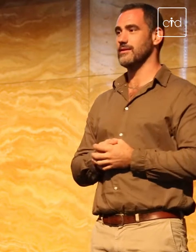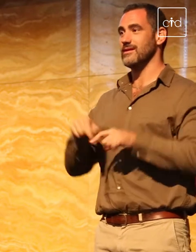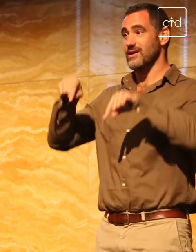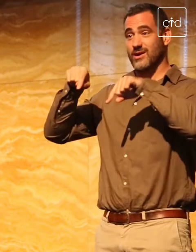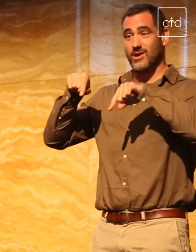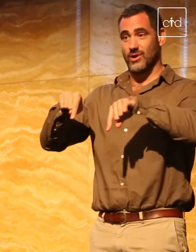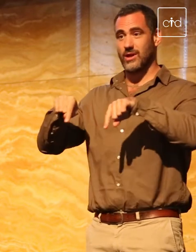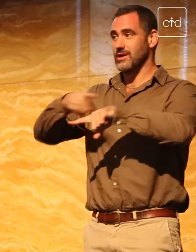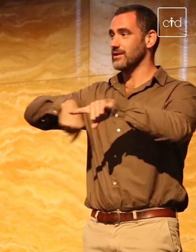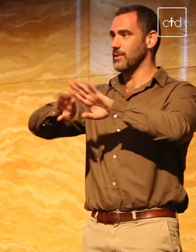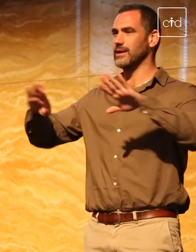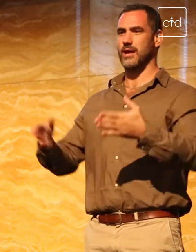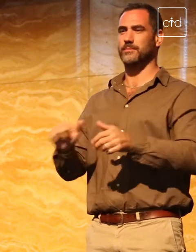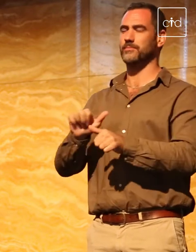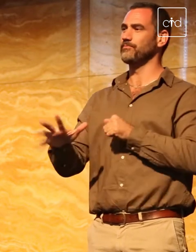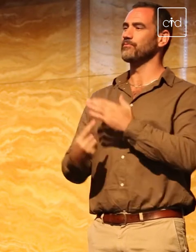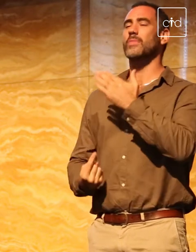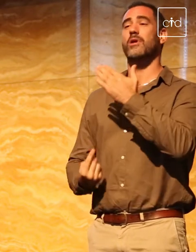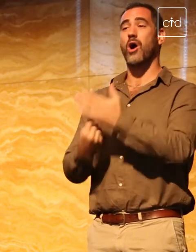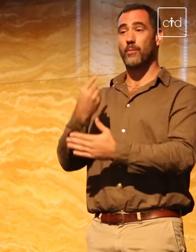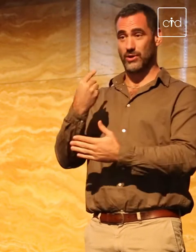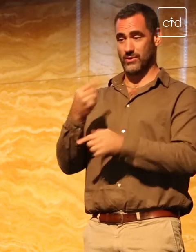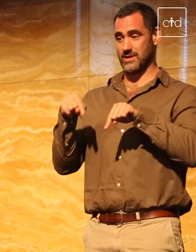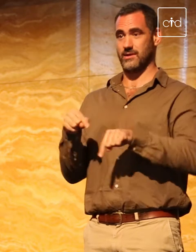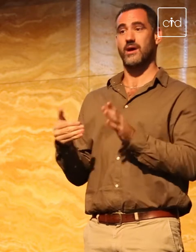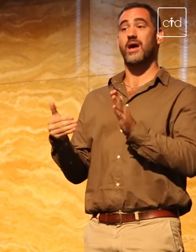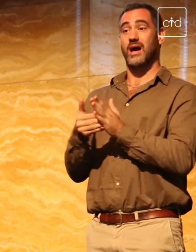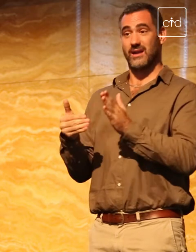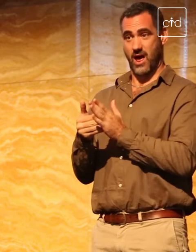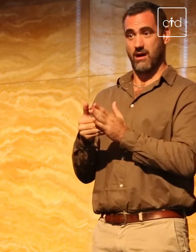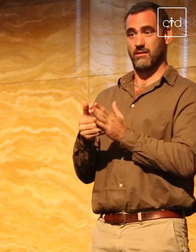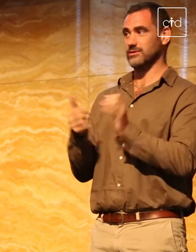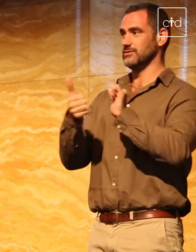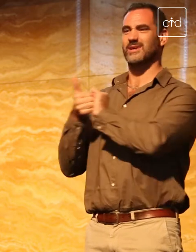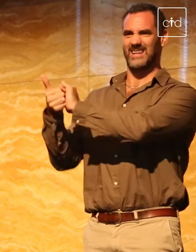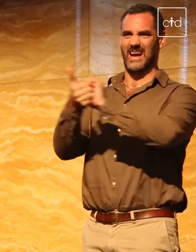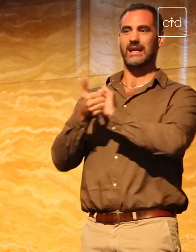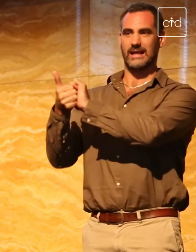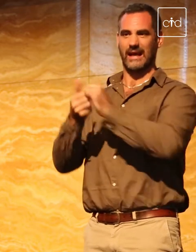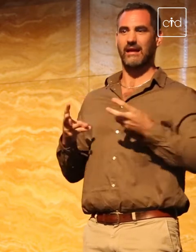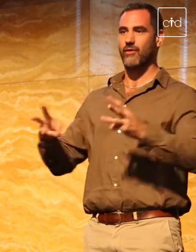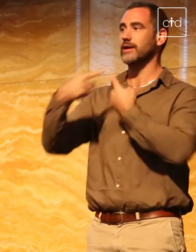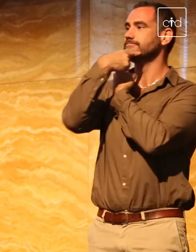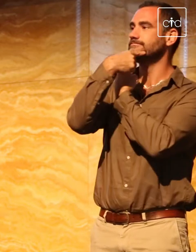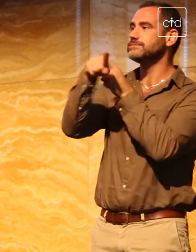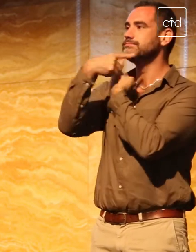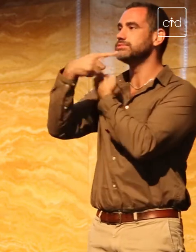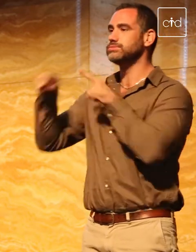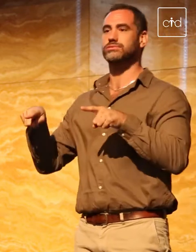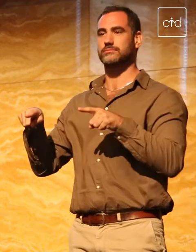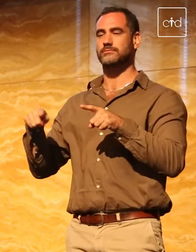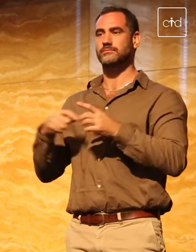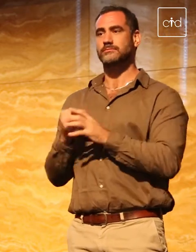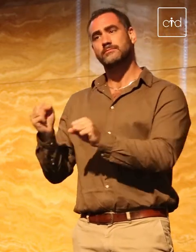opportunity to send the message out in a very collective and collaborative way from some of the brightest and most capable people in the